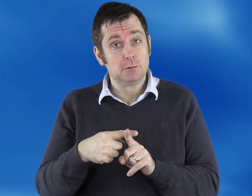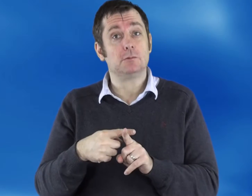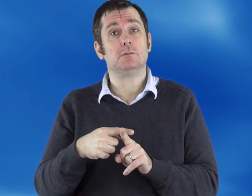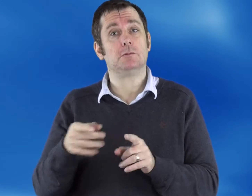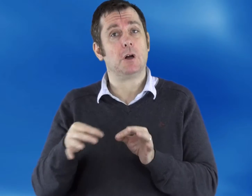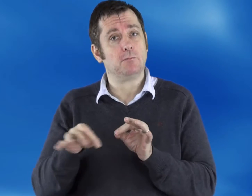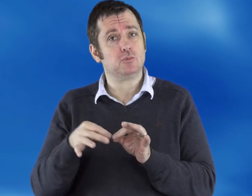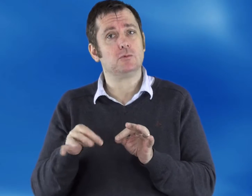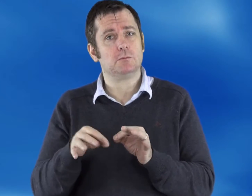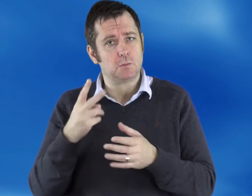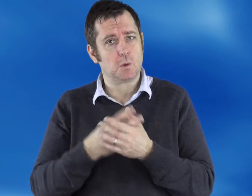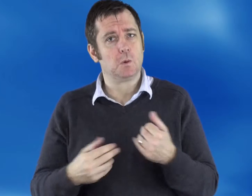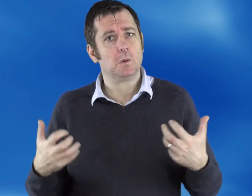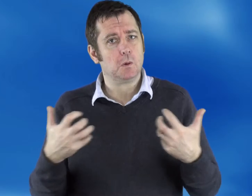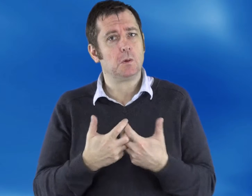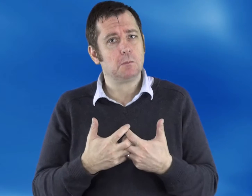sign language translation along with captioning.